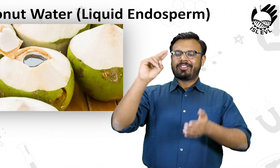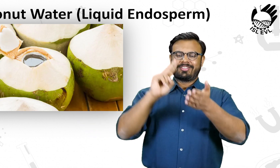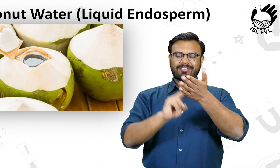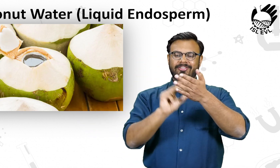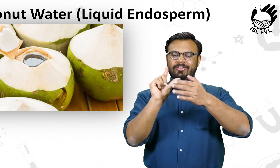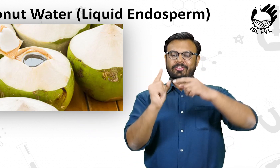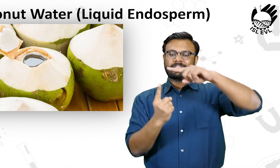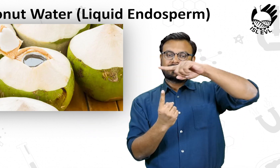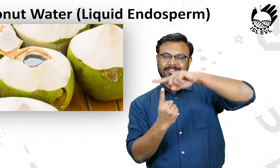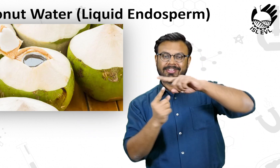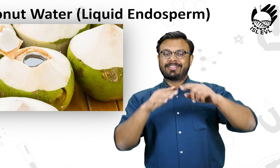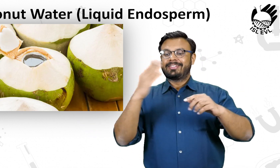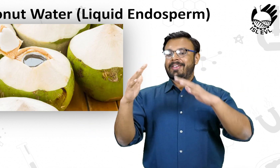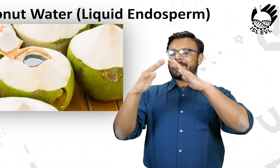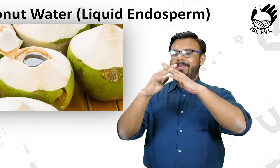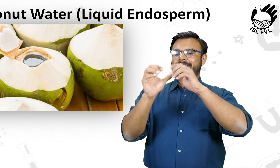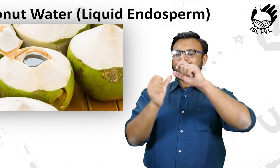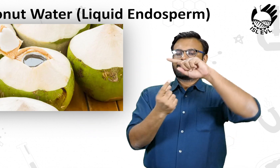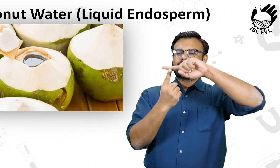Also called liquid endosperm.